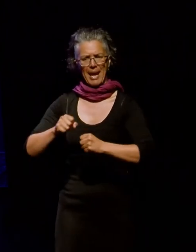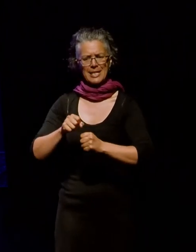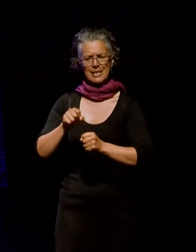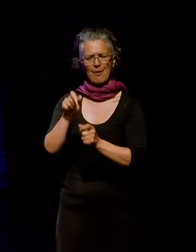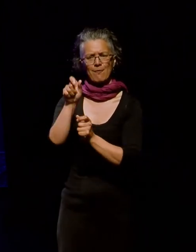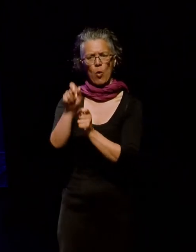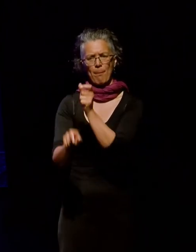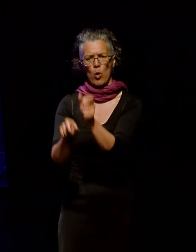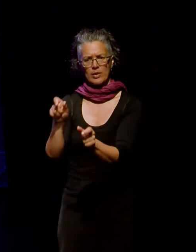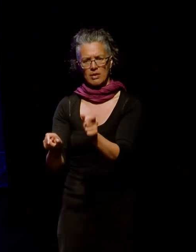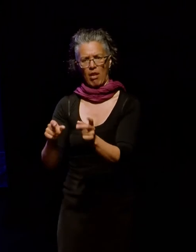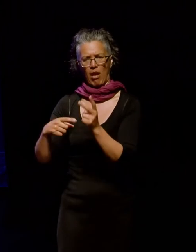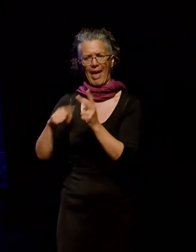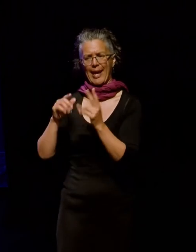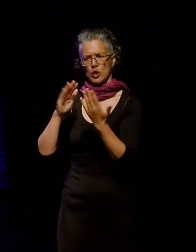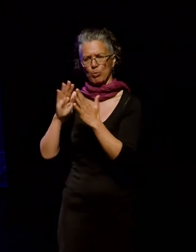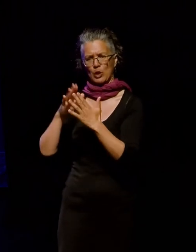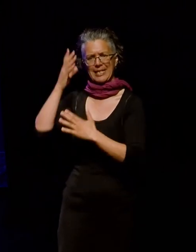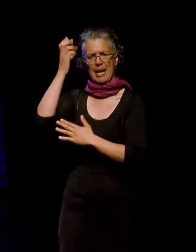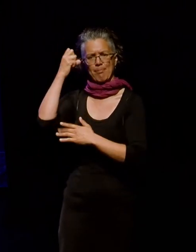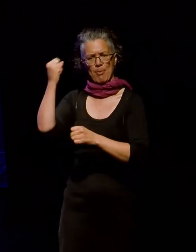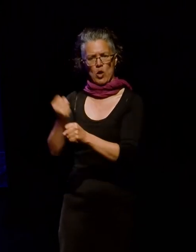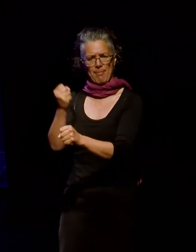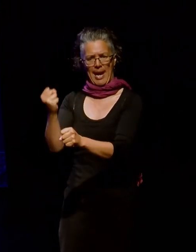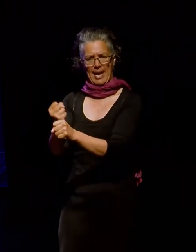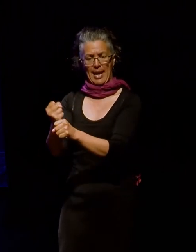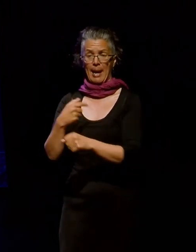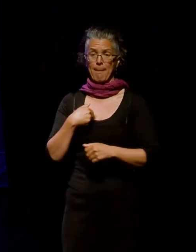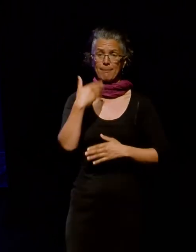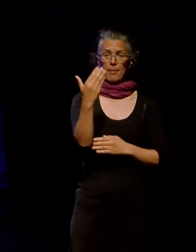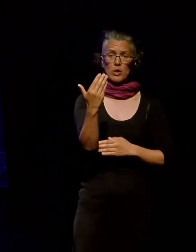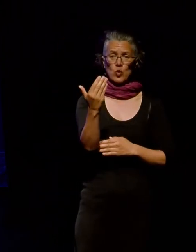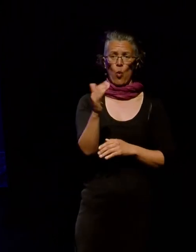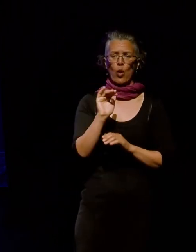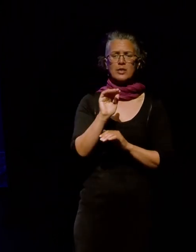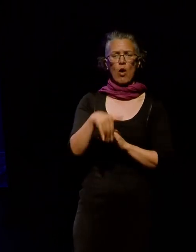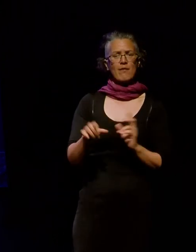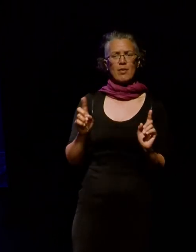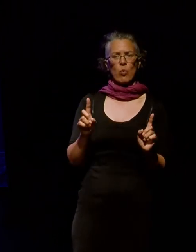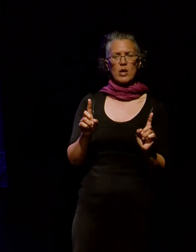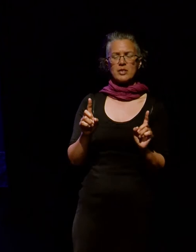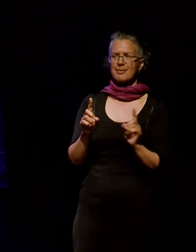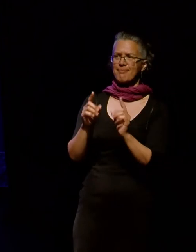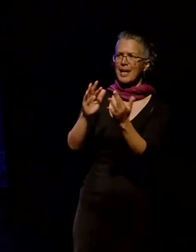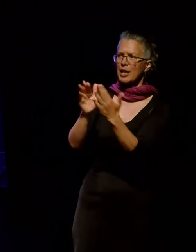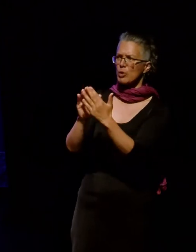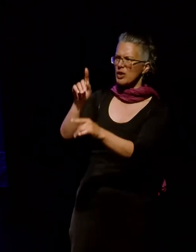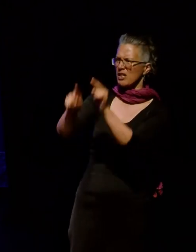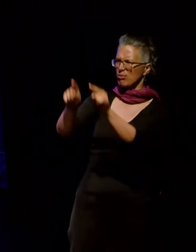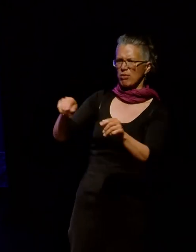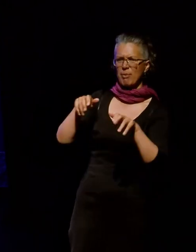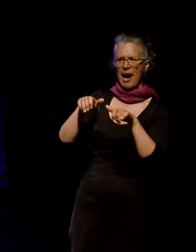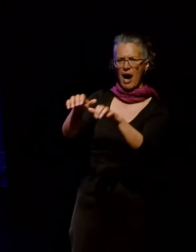community memory making. And so my talk today is about finding and documenting the various types of community archives